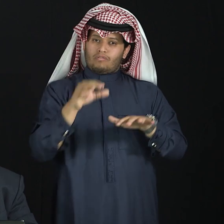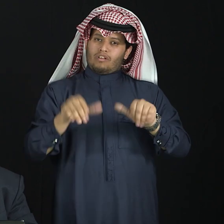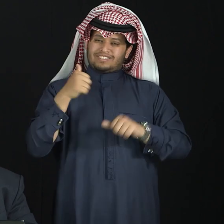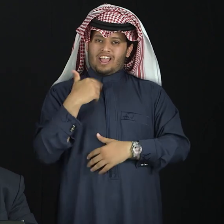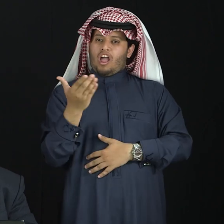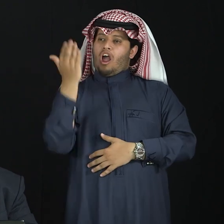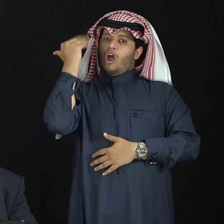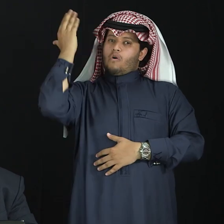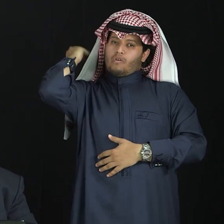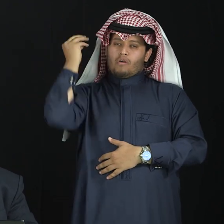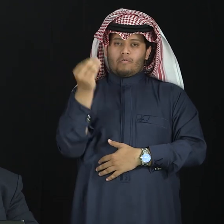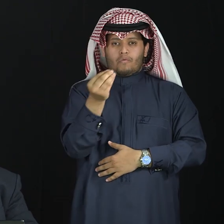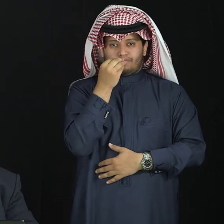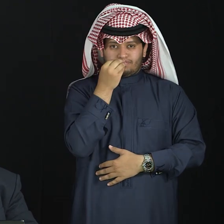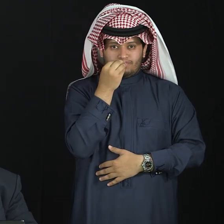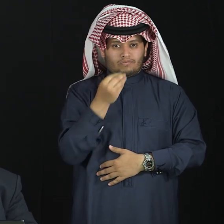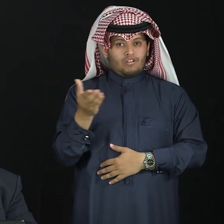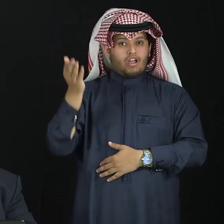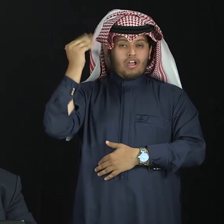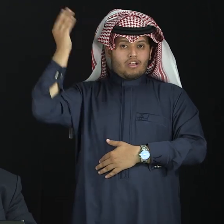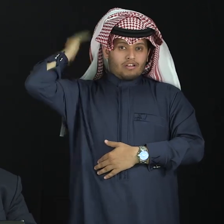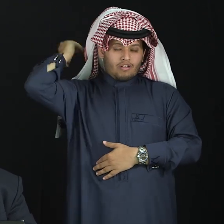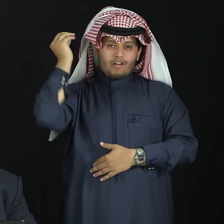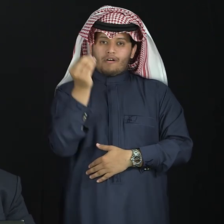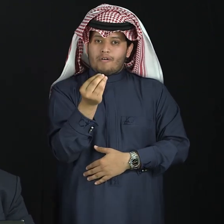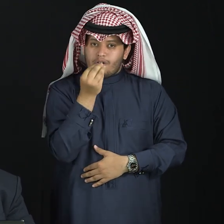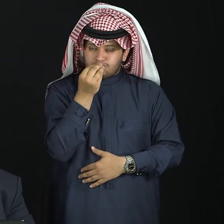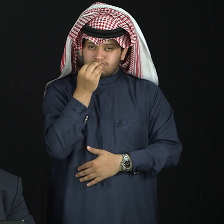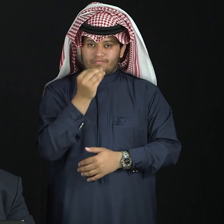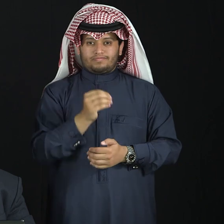ate now. Past. Then, I. Then,